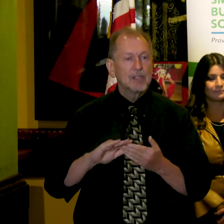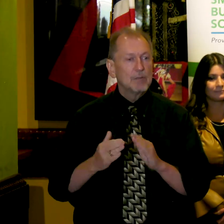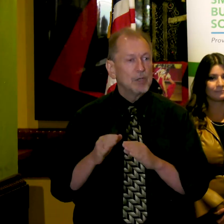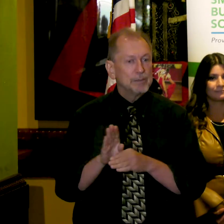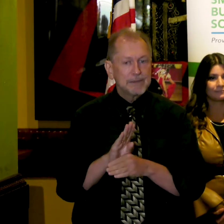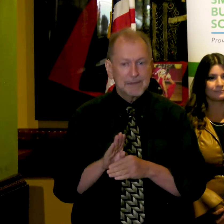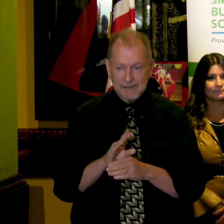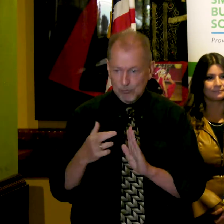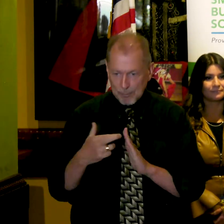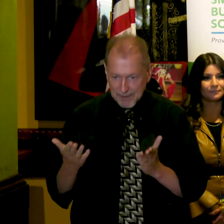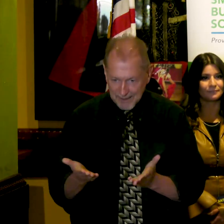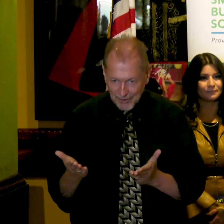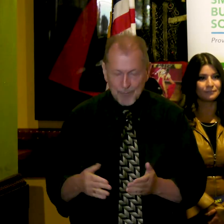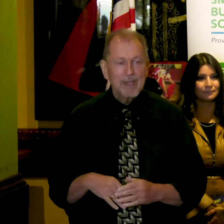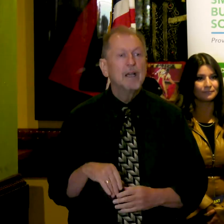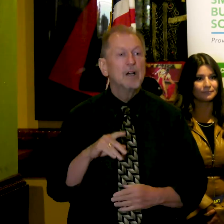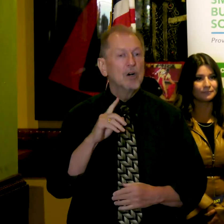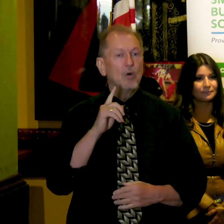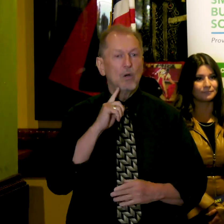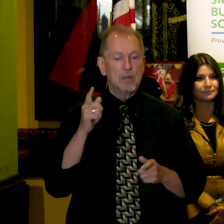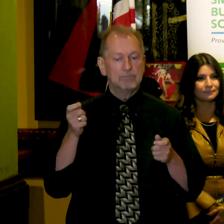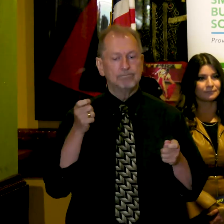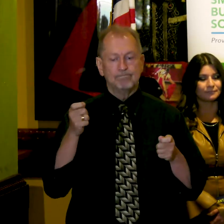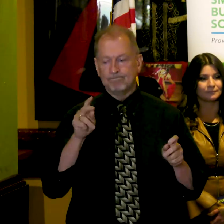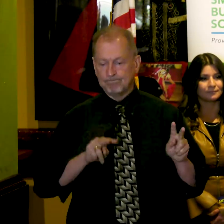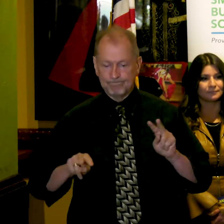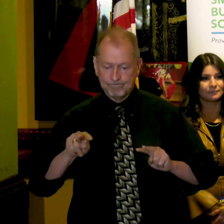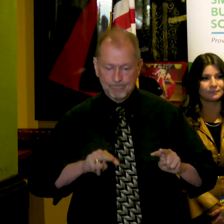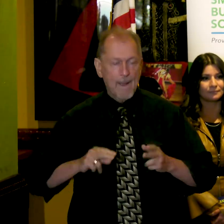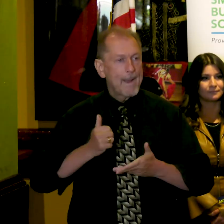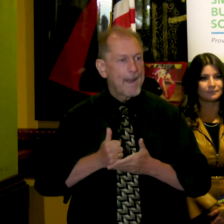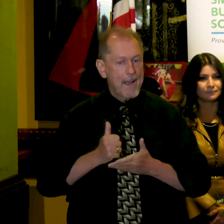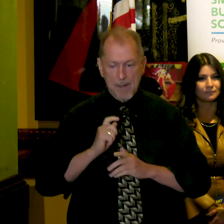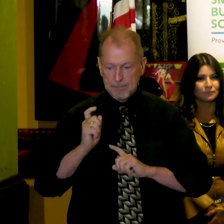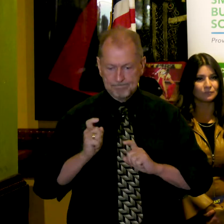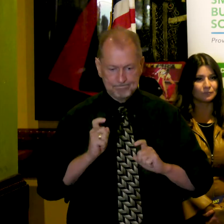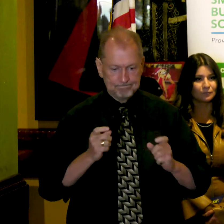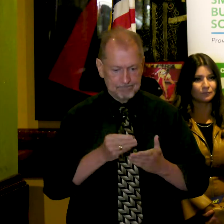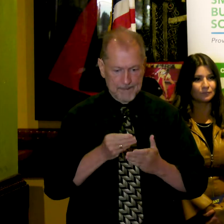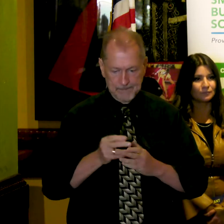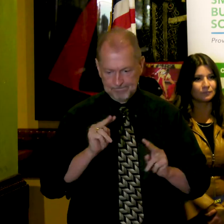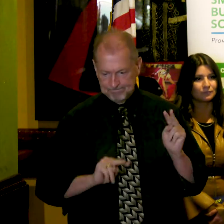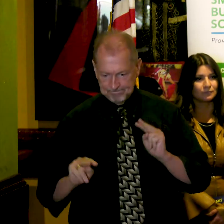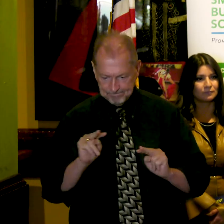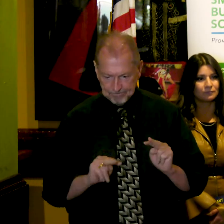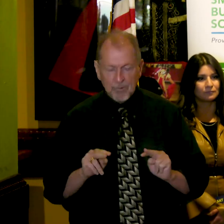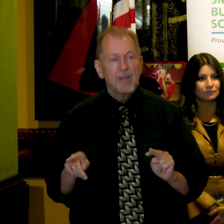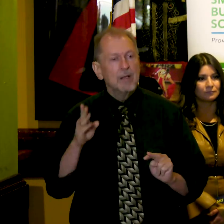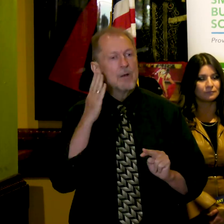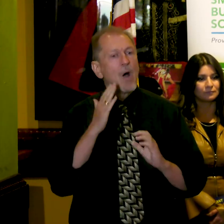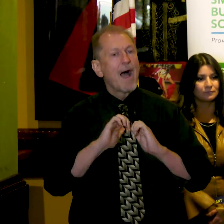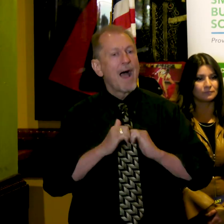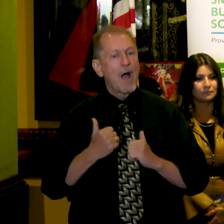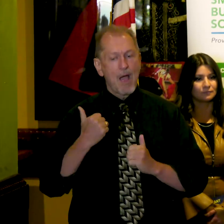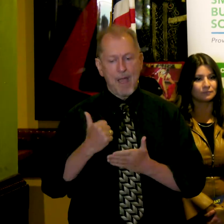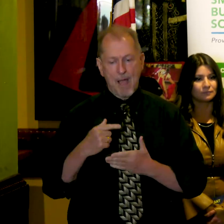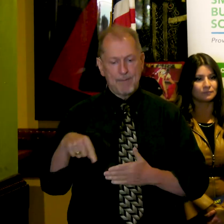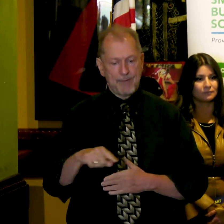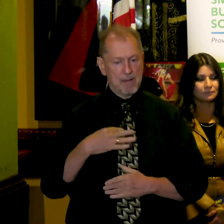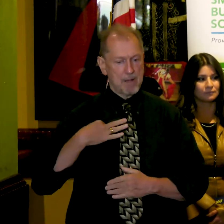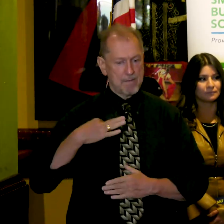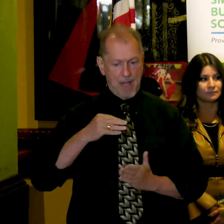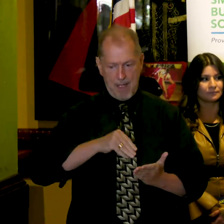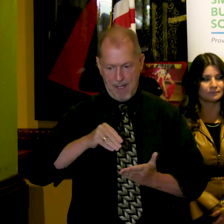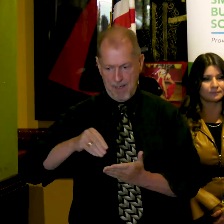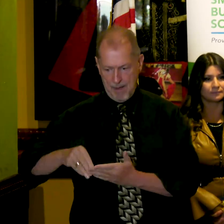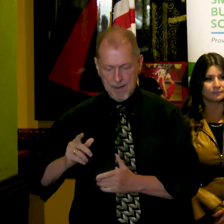here, will serve as our grant administrators. These organizations represent the best in class and we're thrilled to have them as partners